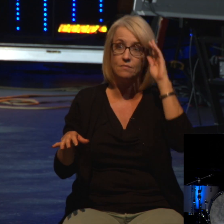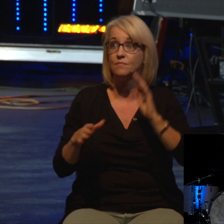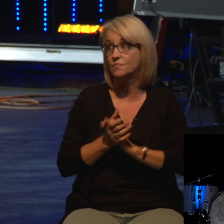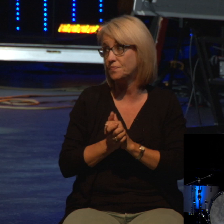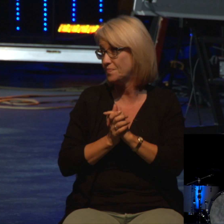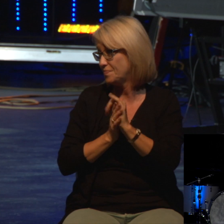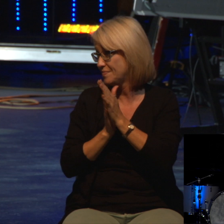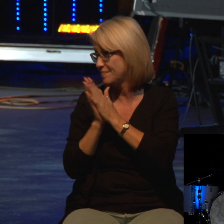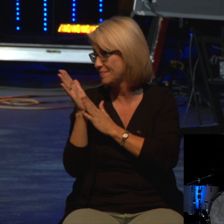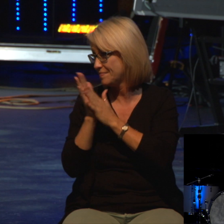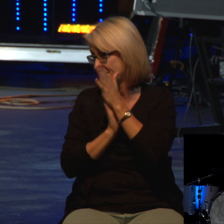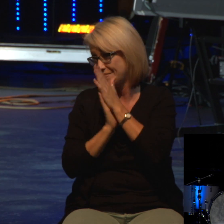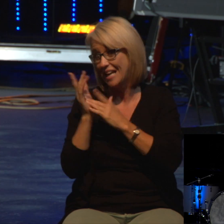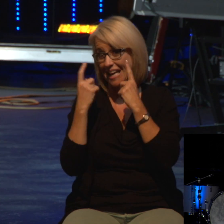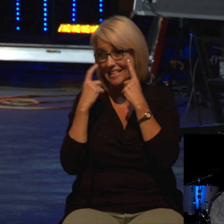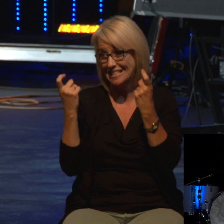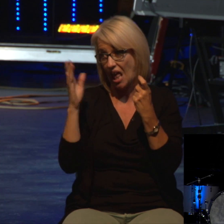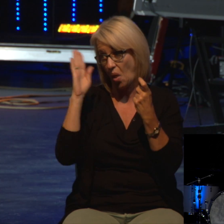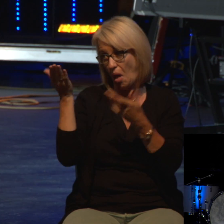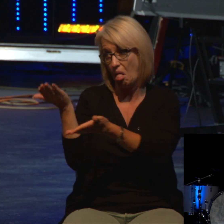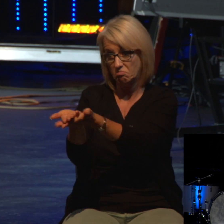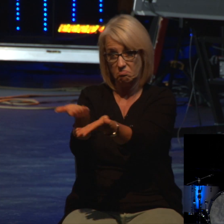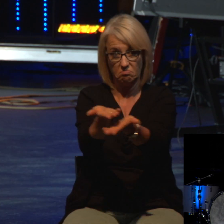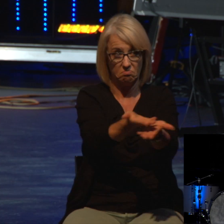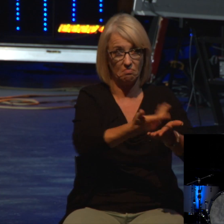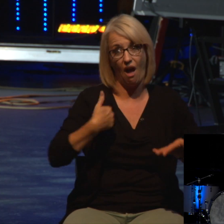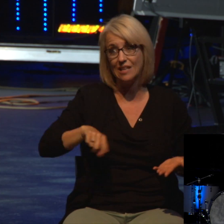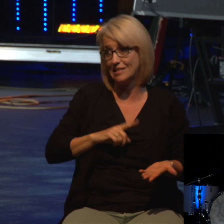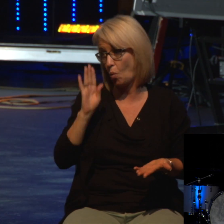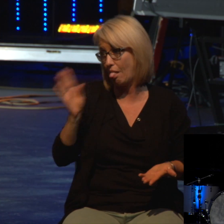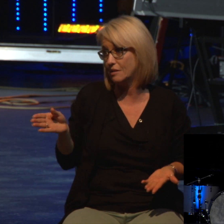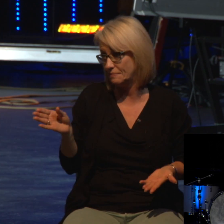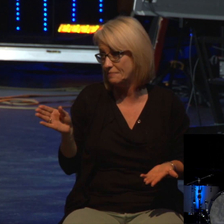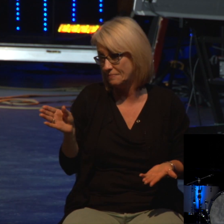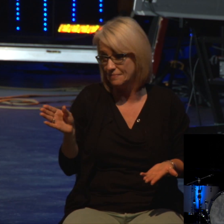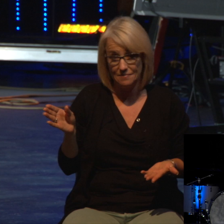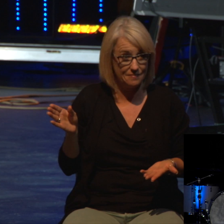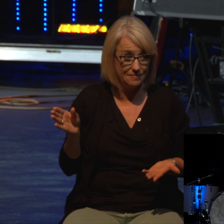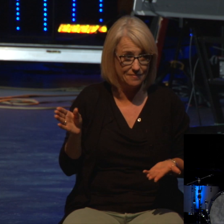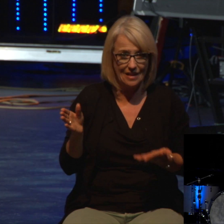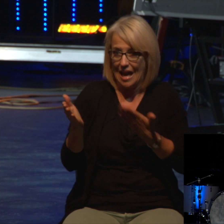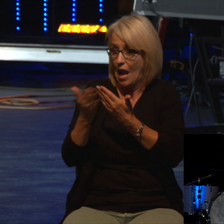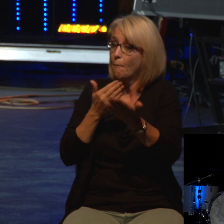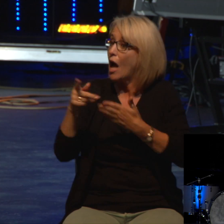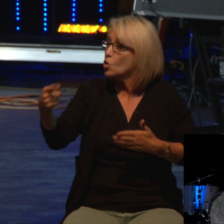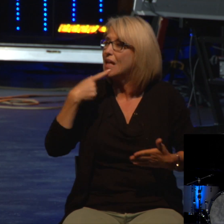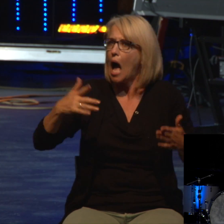Sin is going to find us out. Even when you become a Christian and you come to